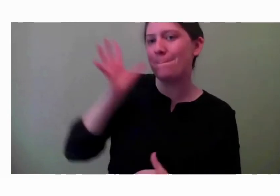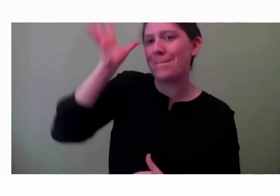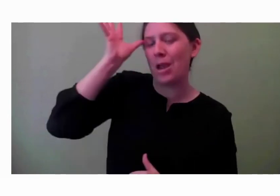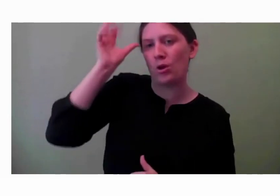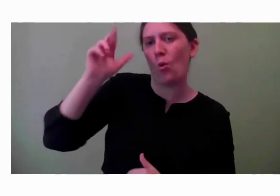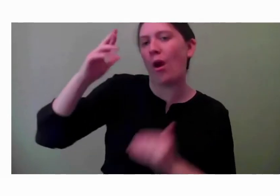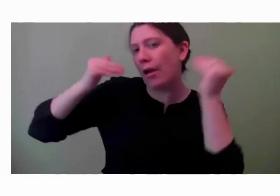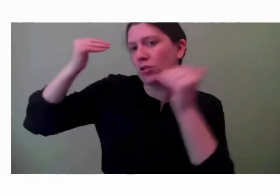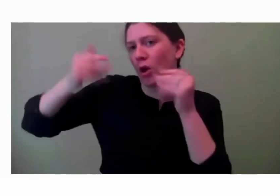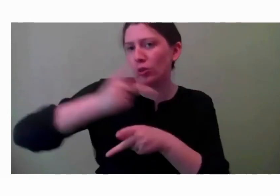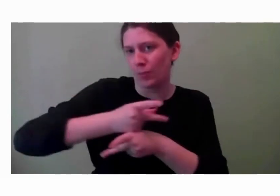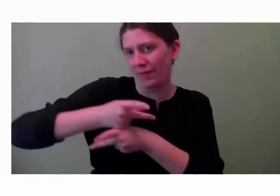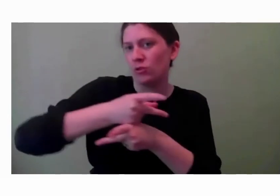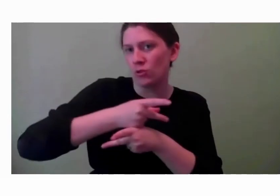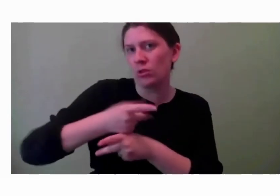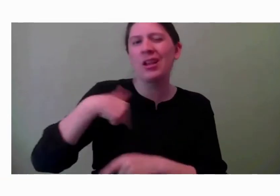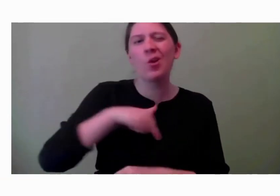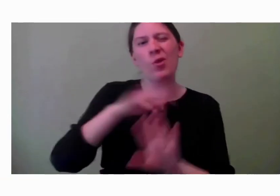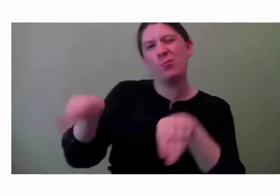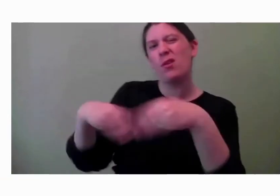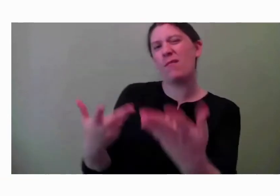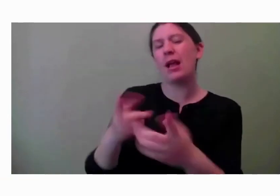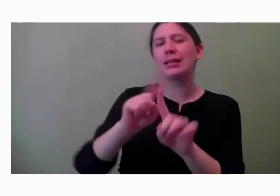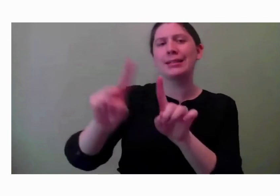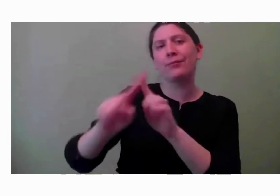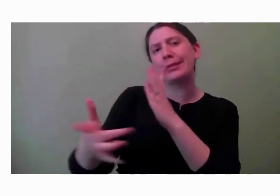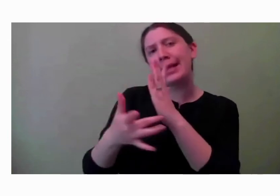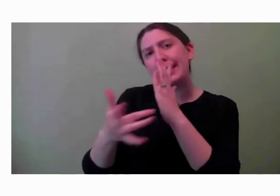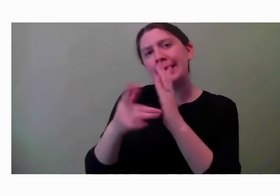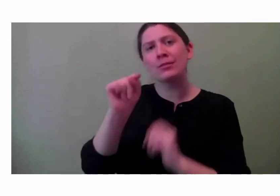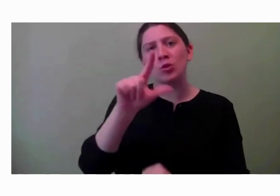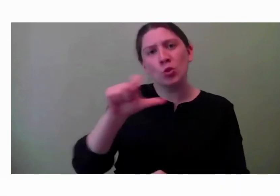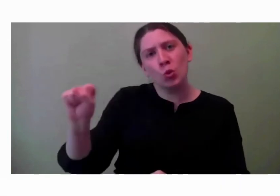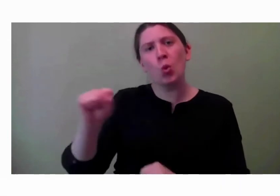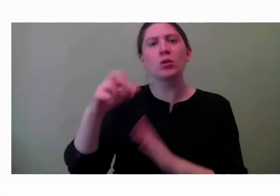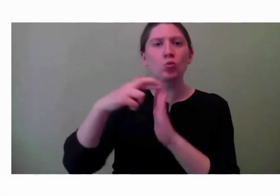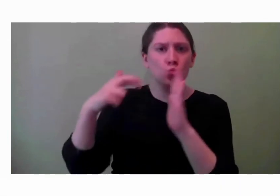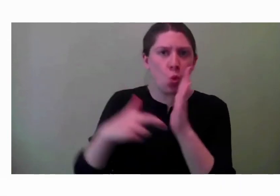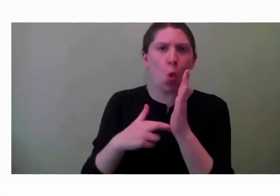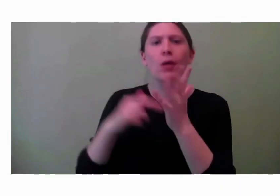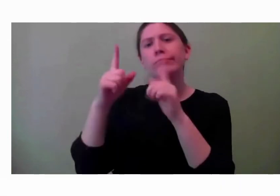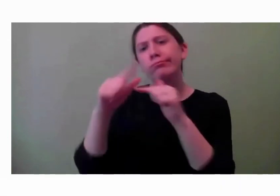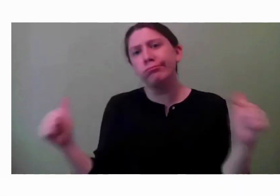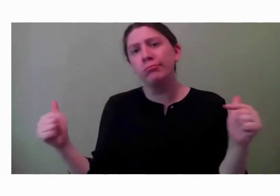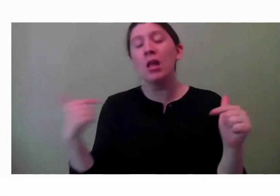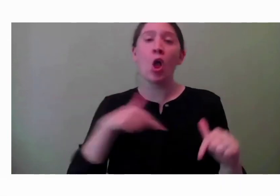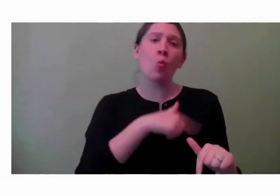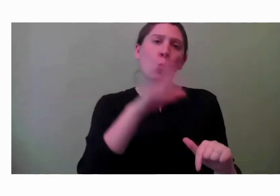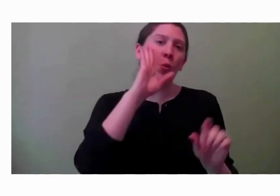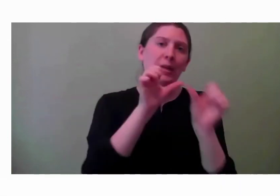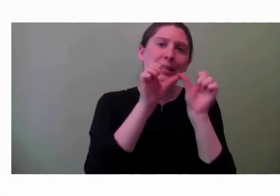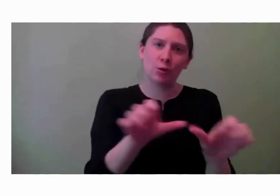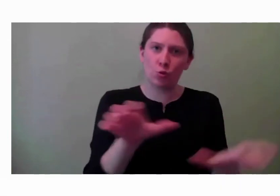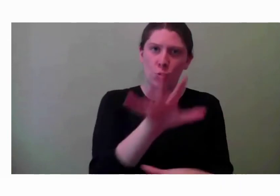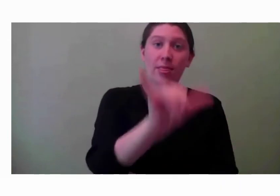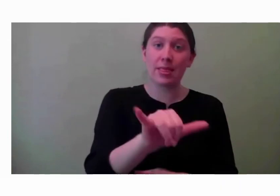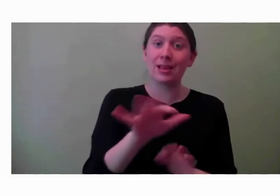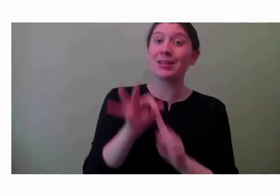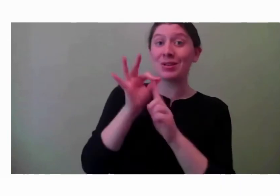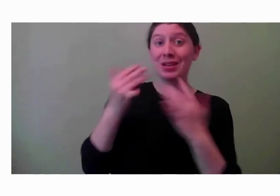to use while they're, especially with summer coming along, the chances of being around water increase that much more. So we want